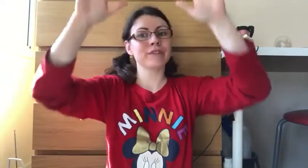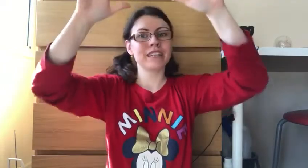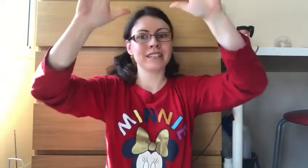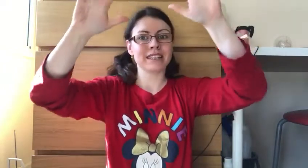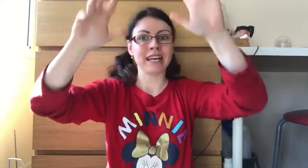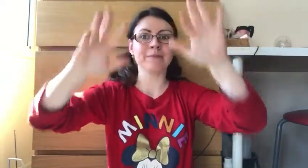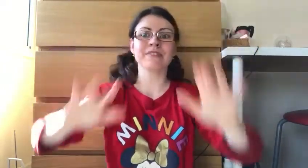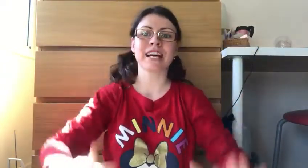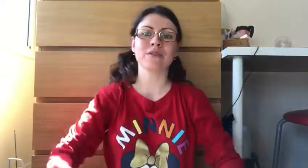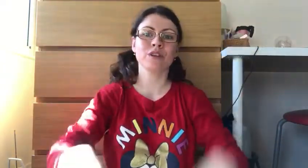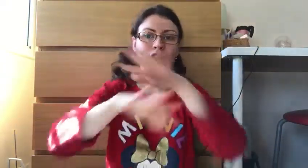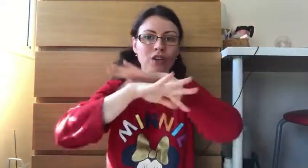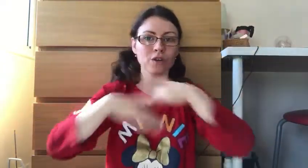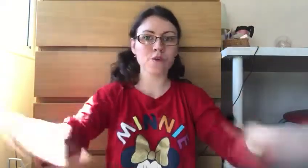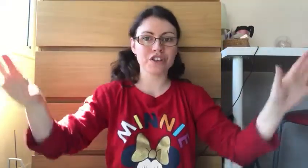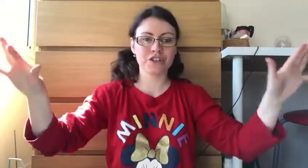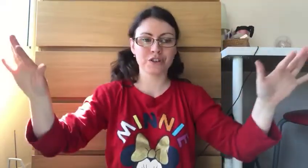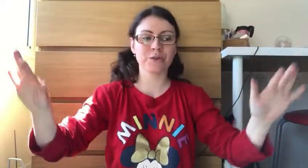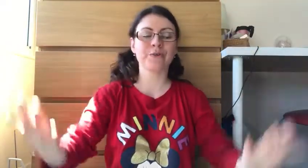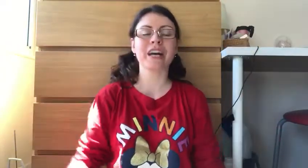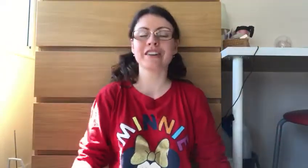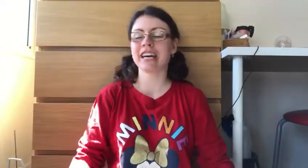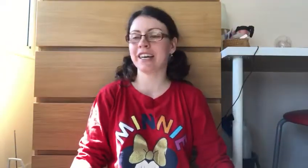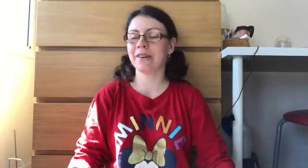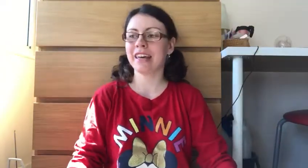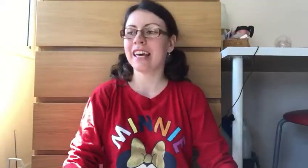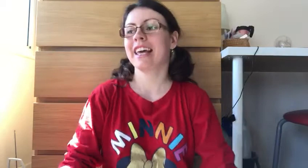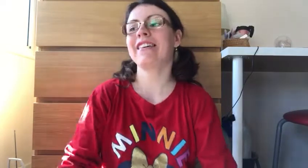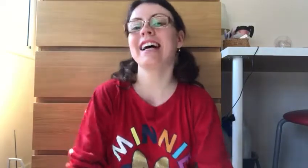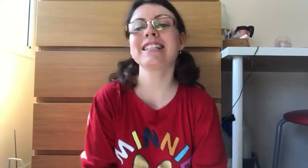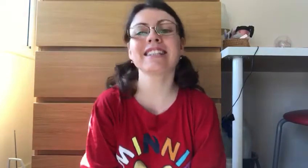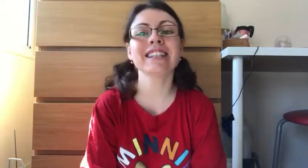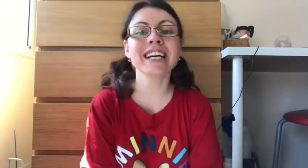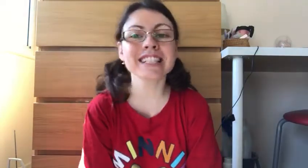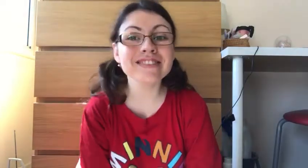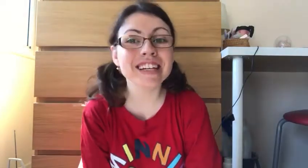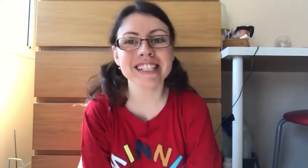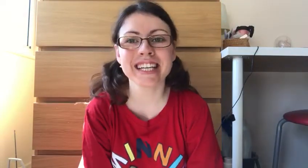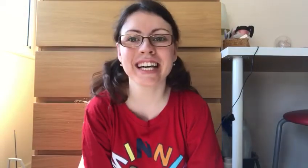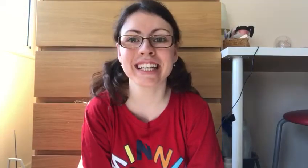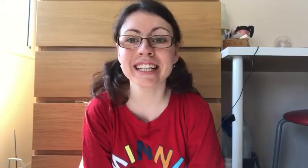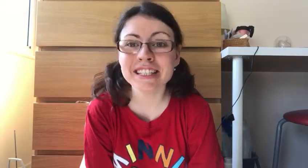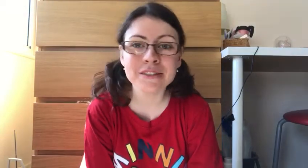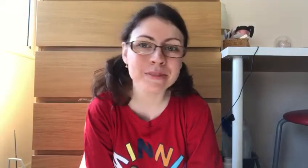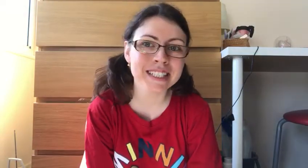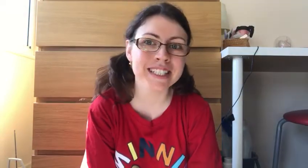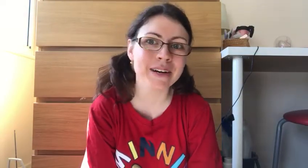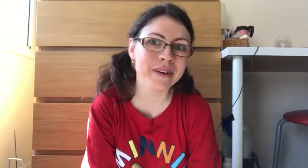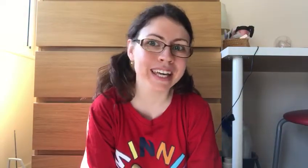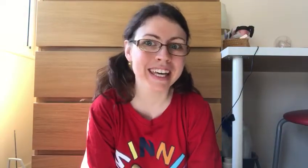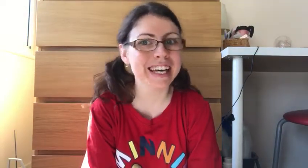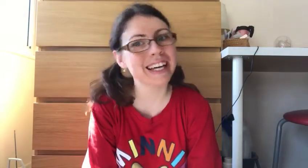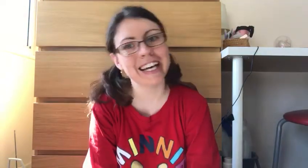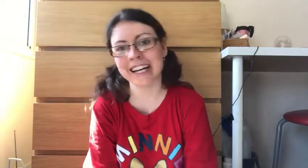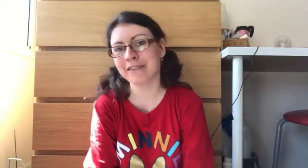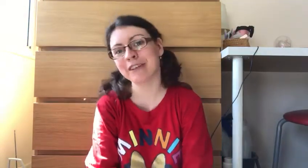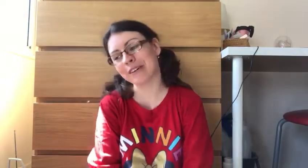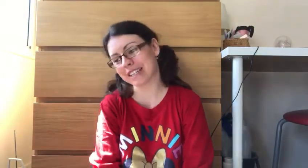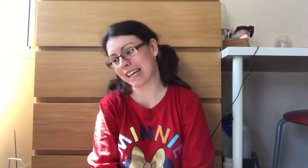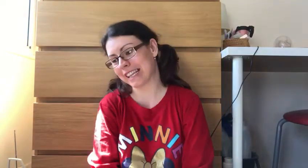bring them down. Whoosh! Okay our hands are nice and ready and a little bit awake for our sign